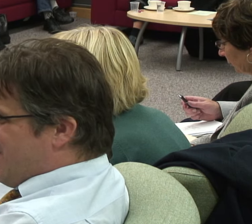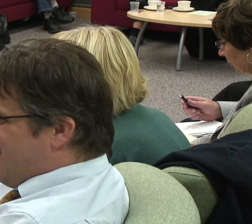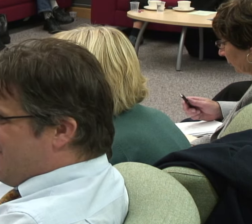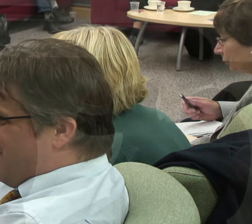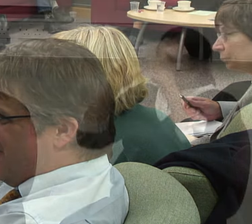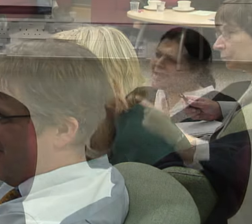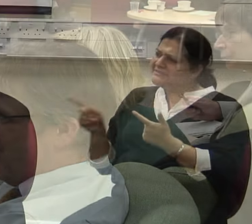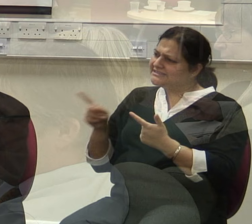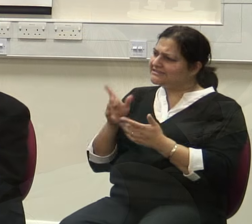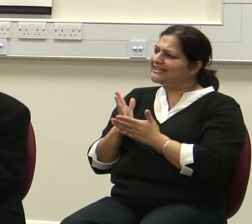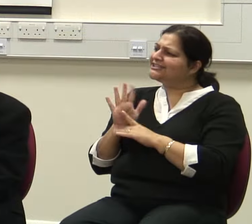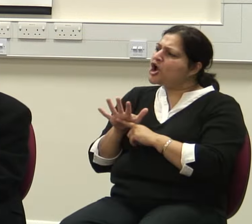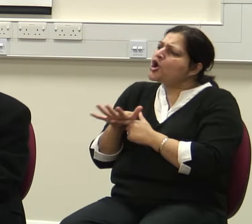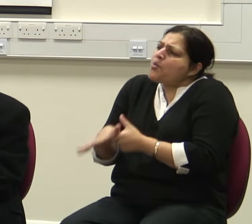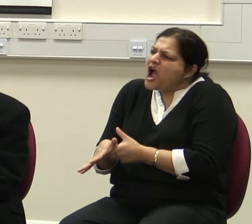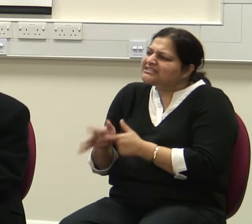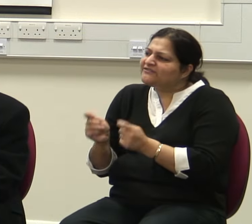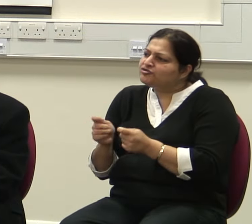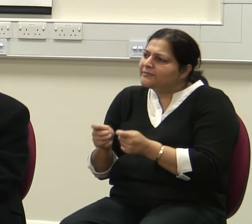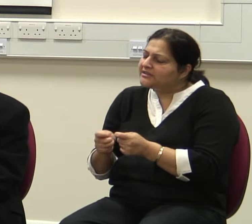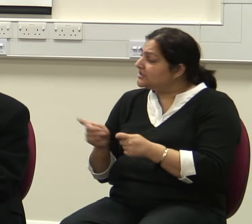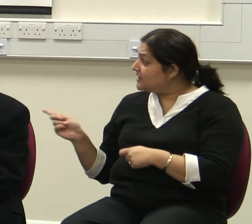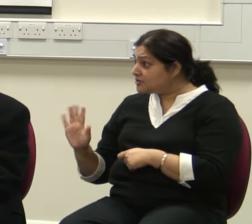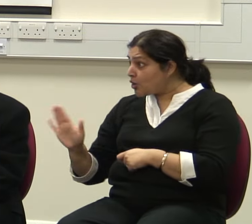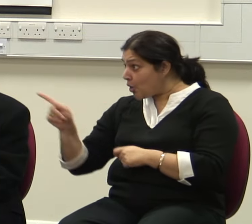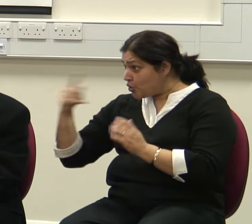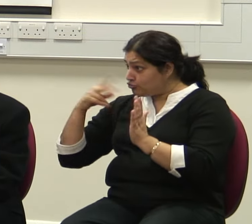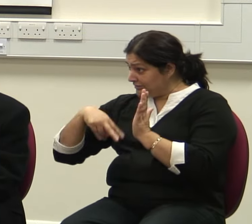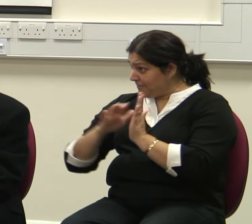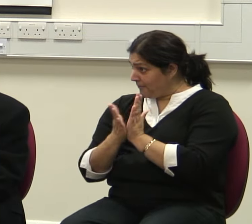think they're two very different... Not if you read... Not if you read my books.